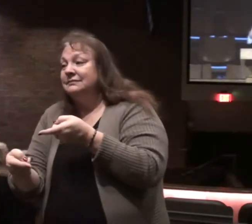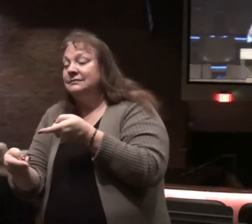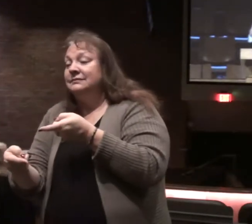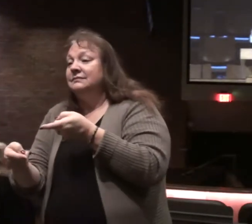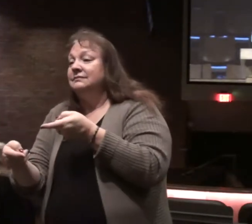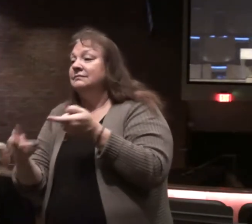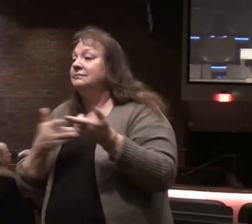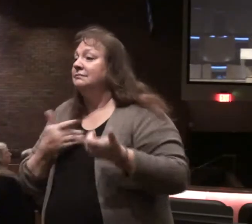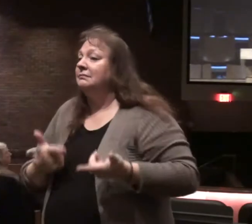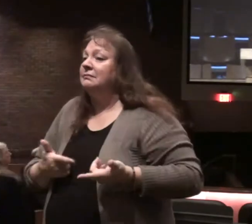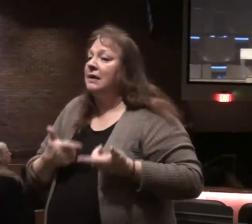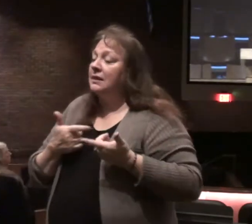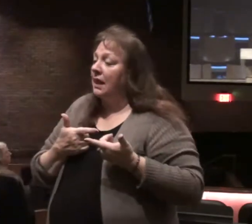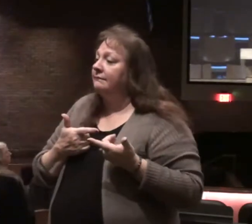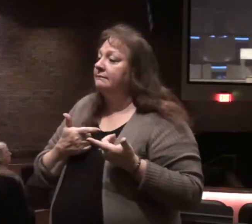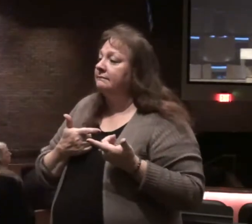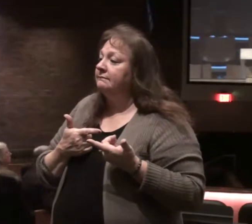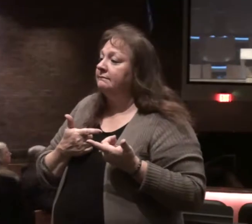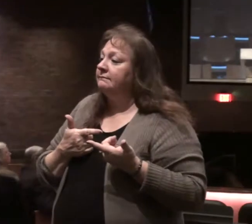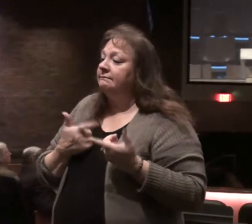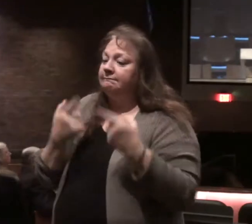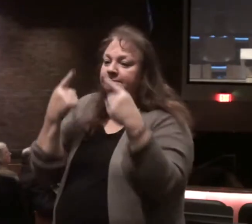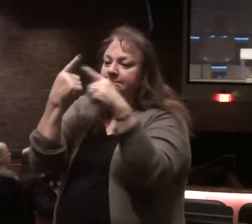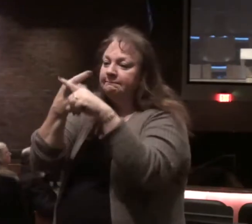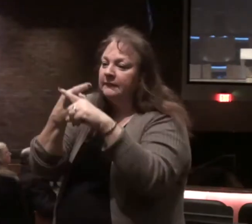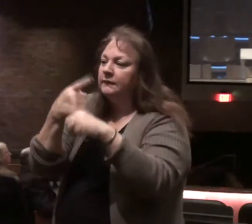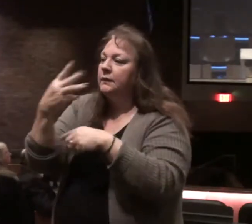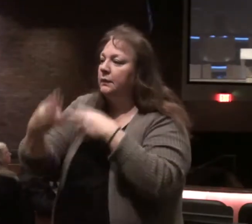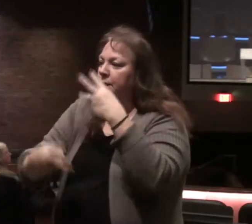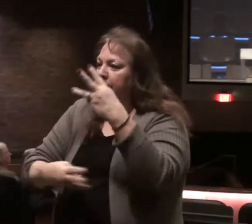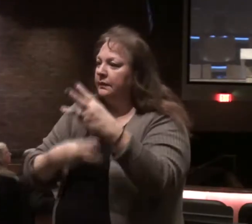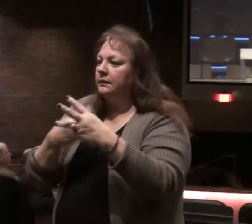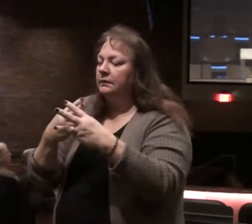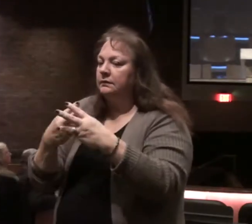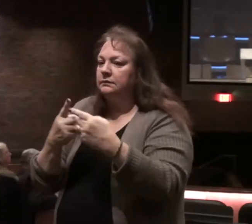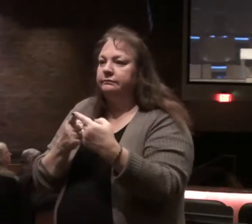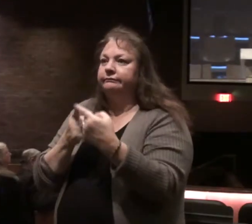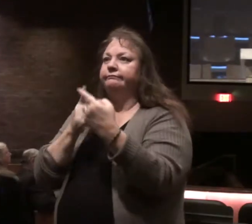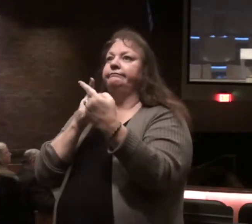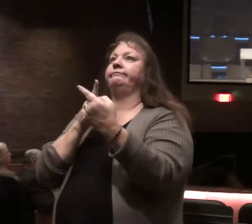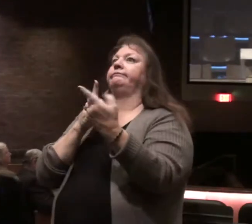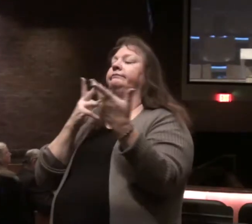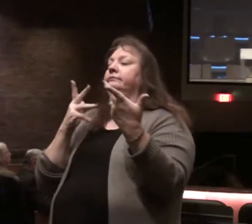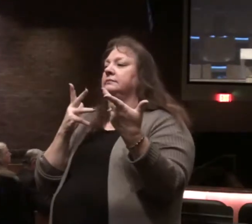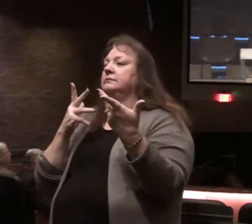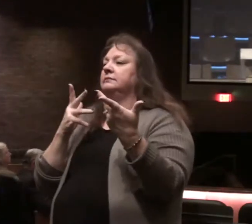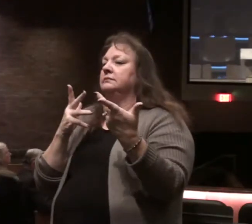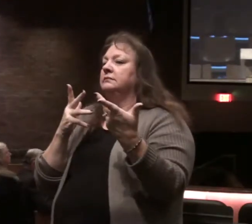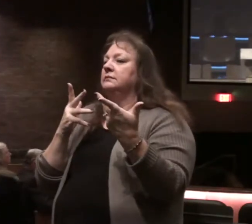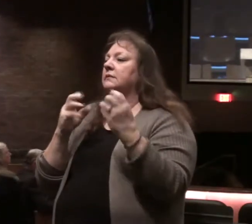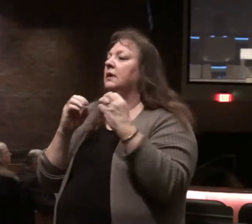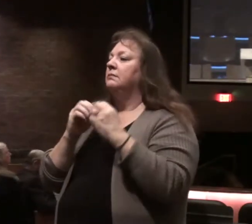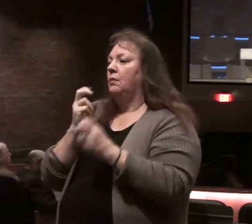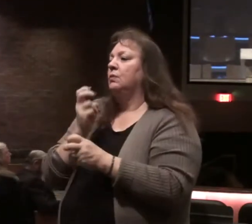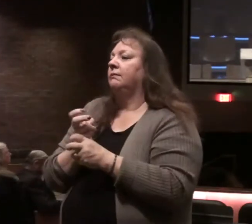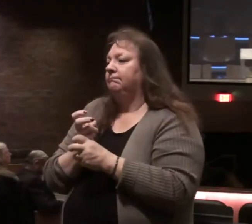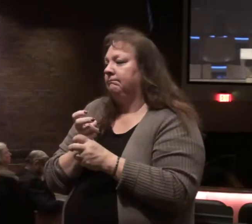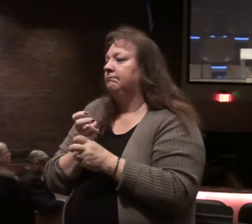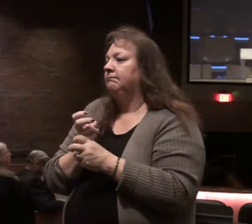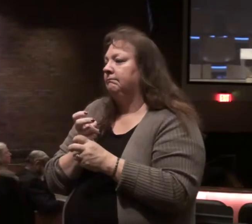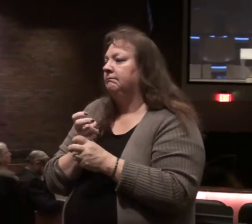lives our lives will be in conflict with the world going the opposite way and that will be more difficulty